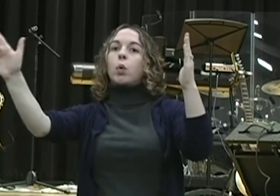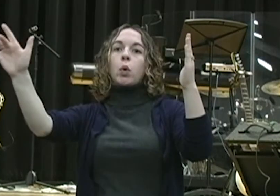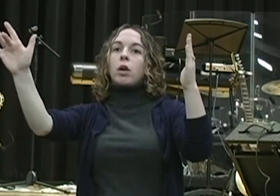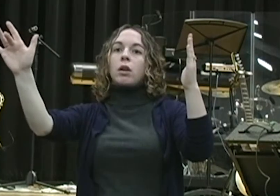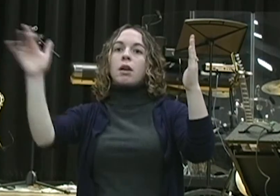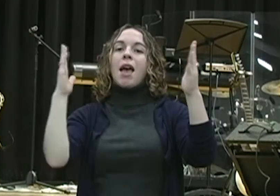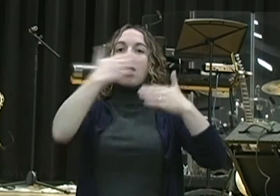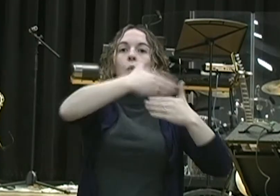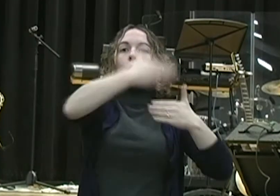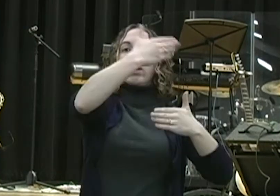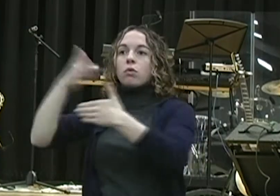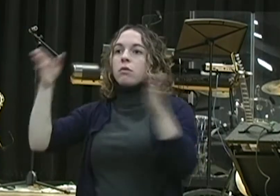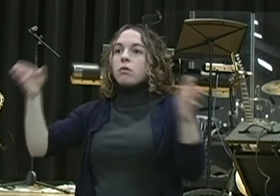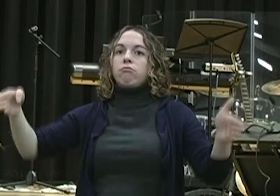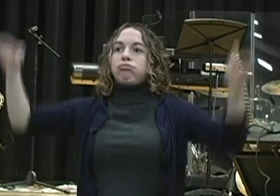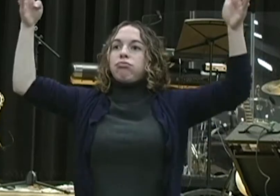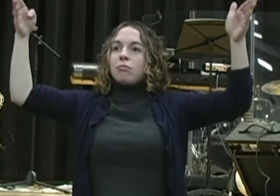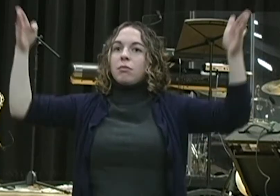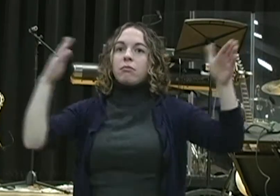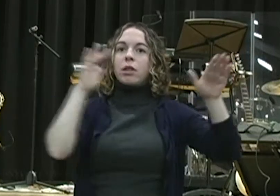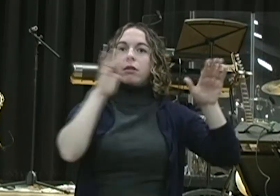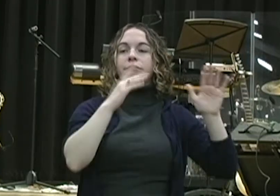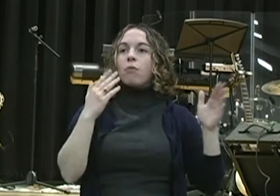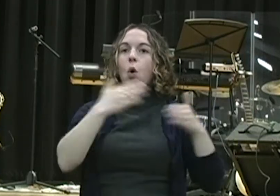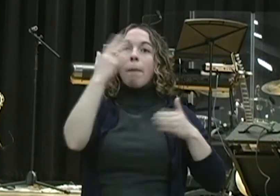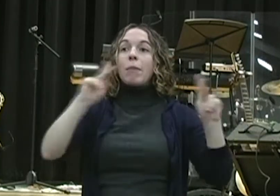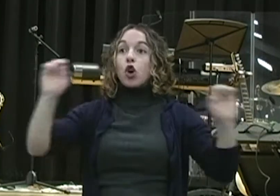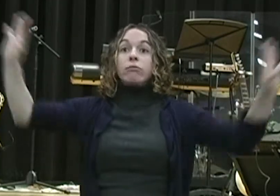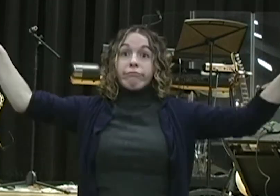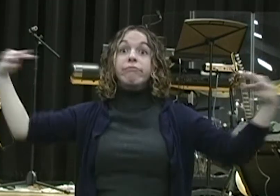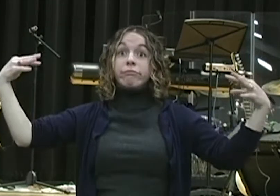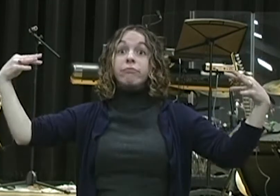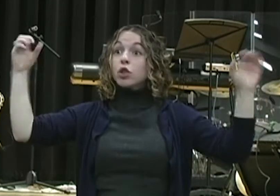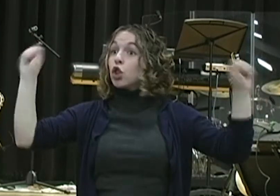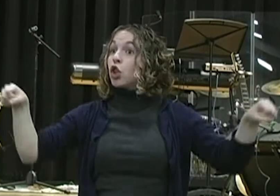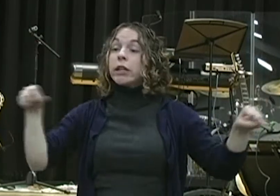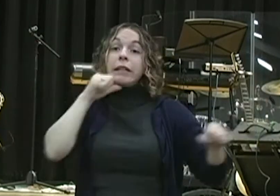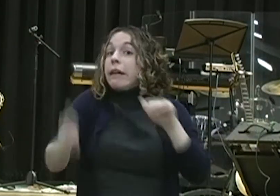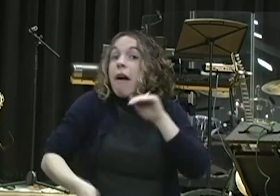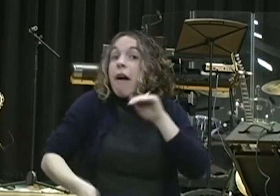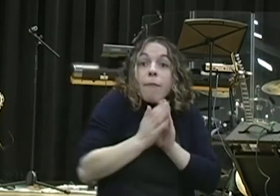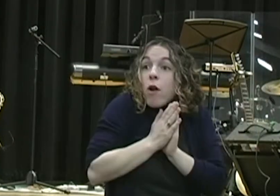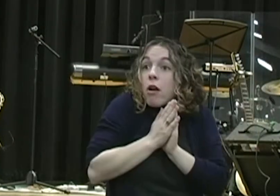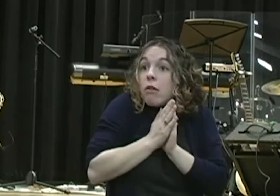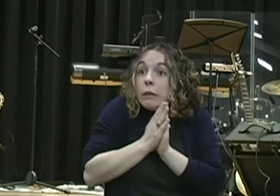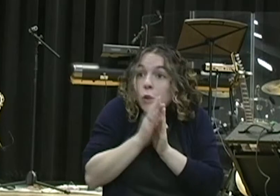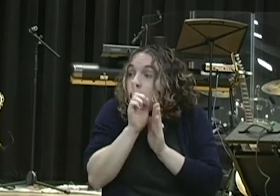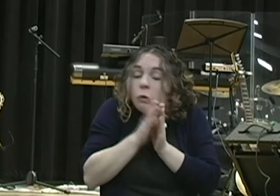giving thanks before his God as he had been doing previously. It says in the New King James, it